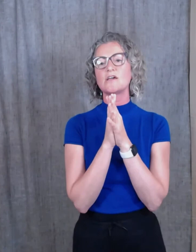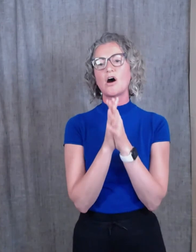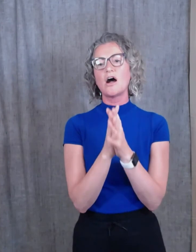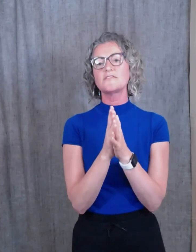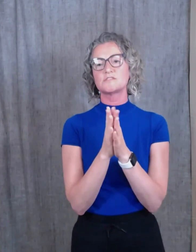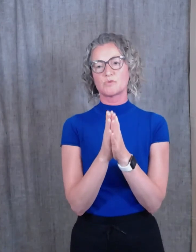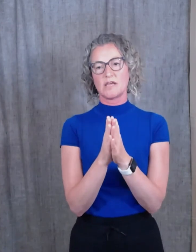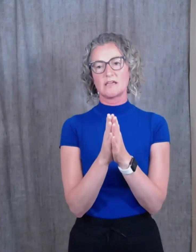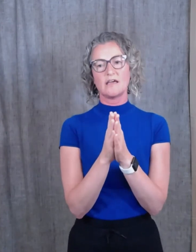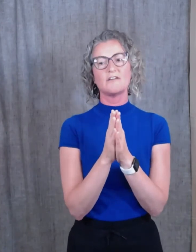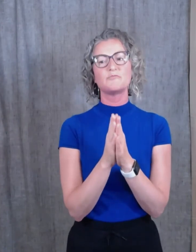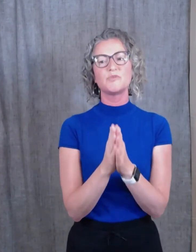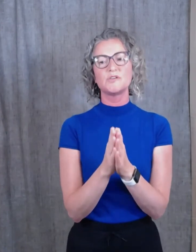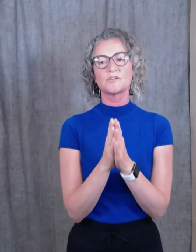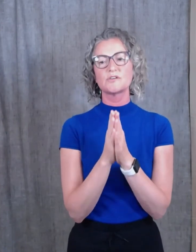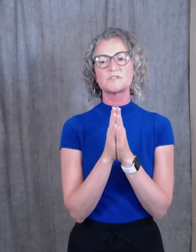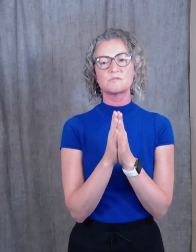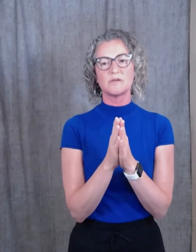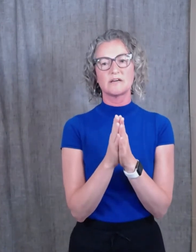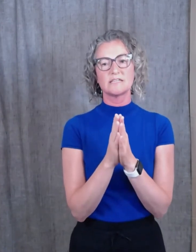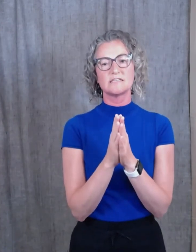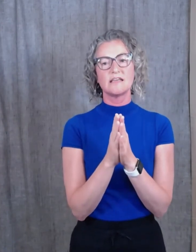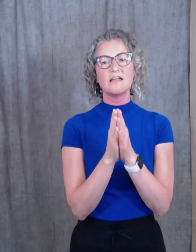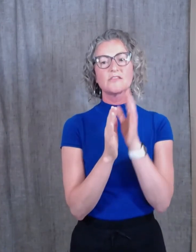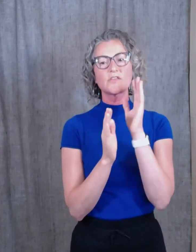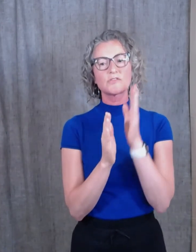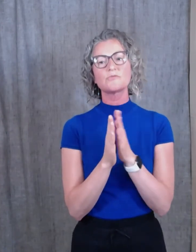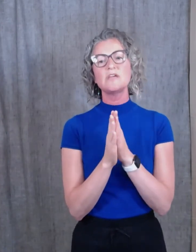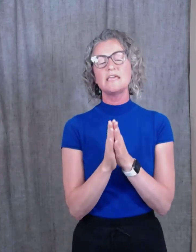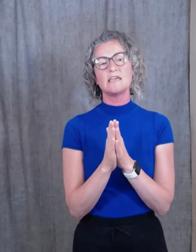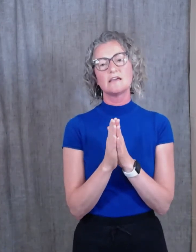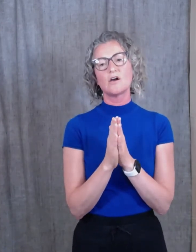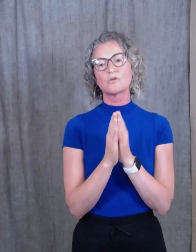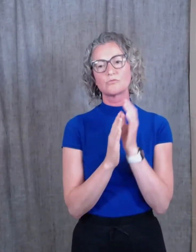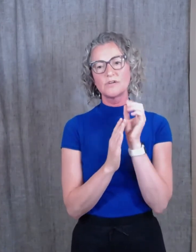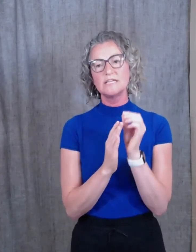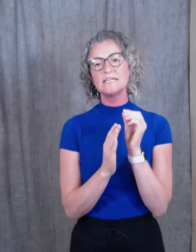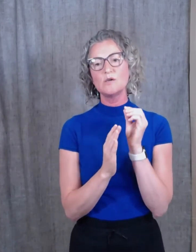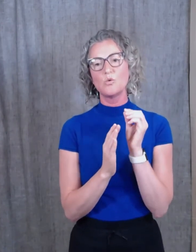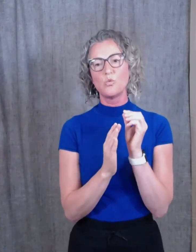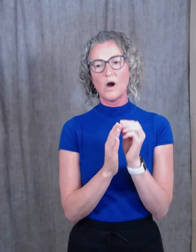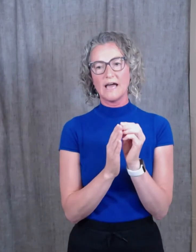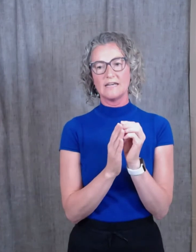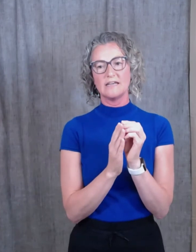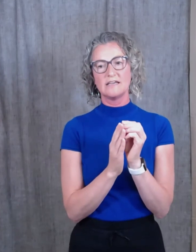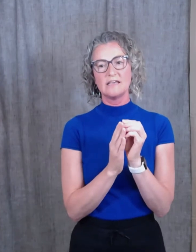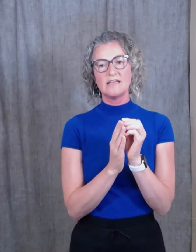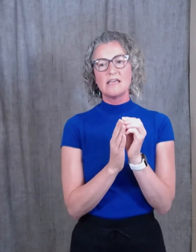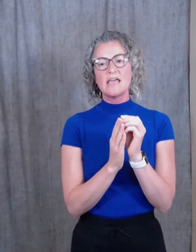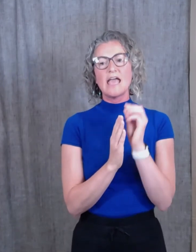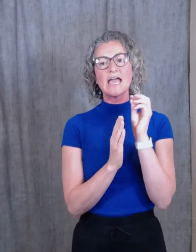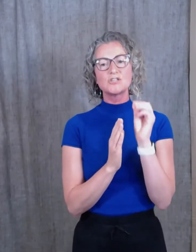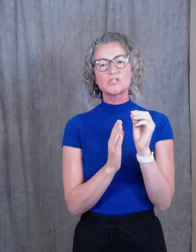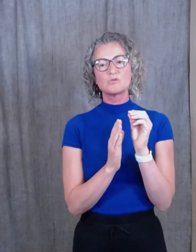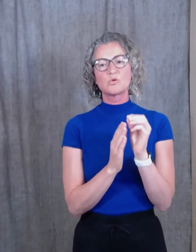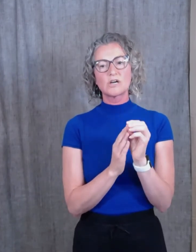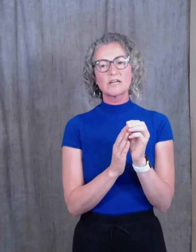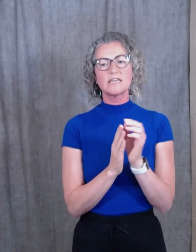offspring of pure spirit. The three are really one, and should work in